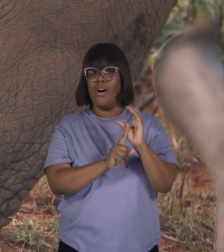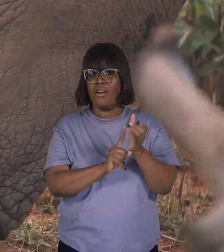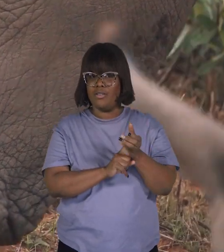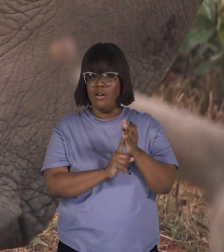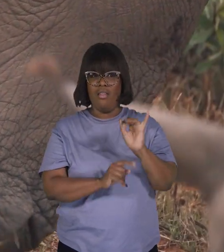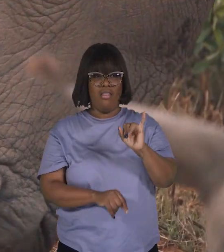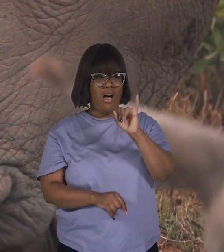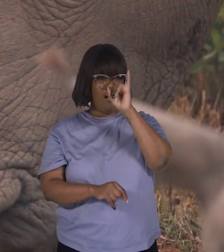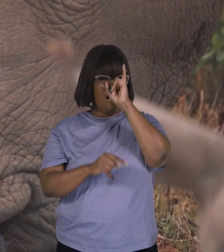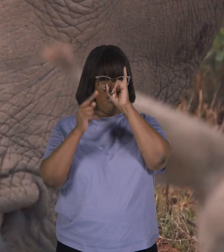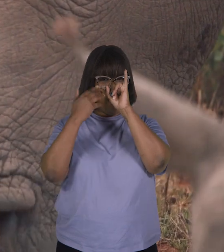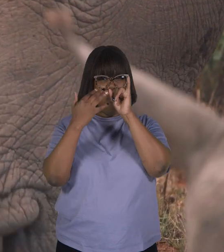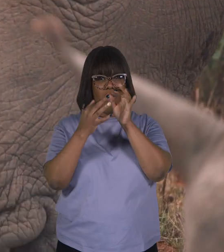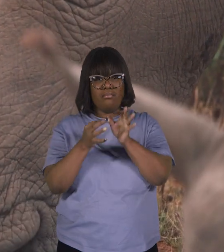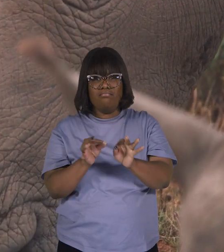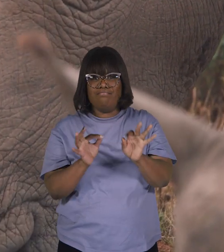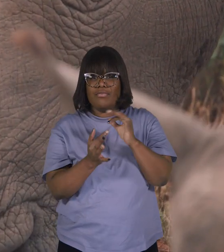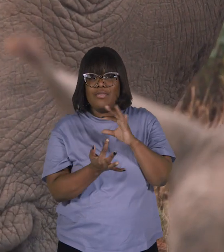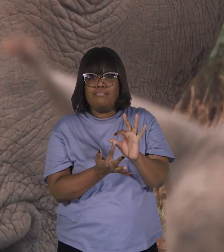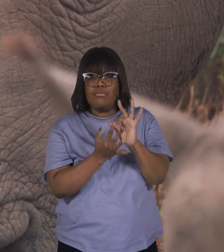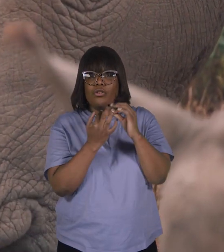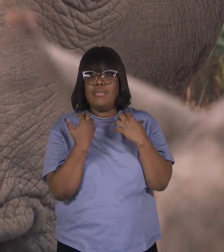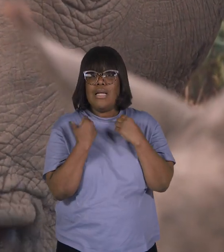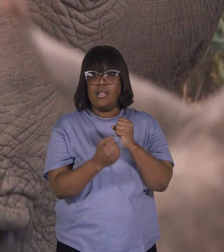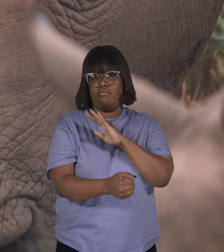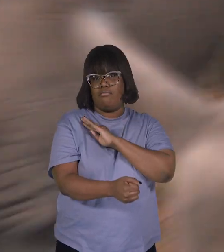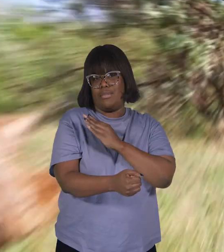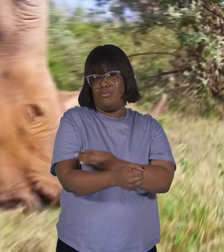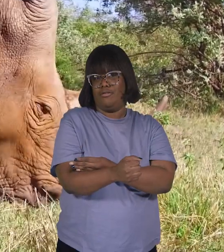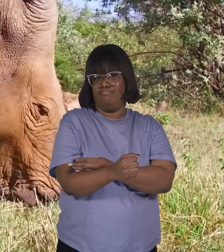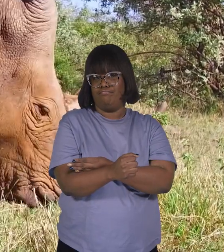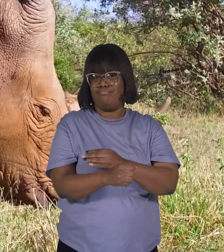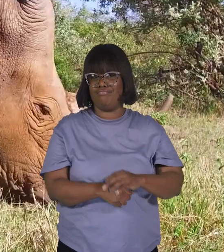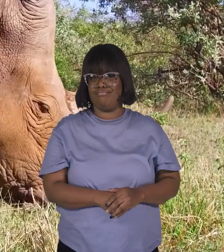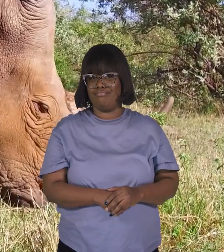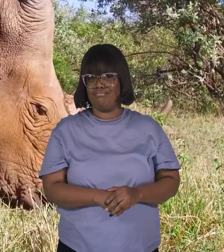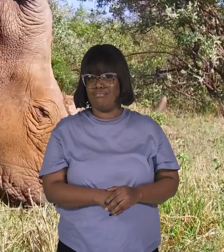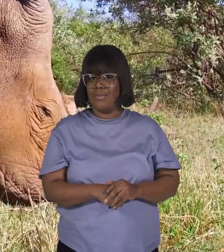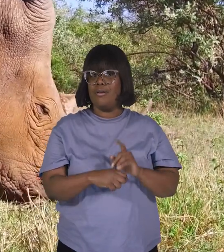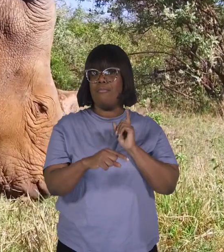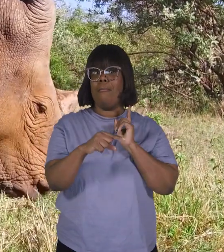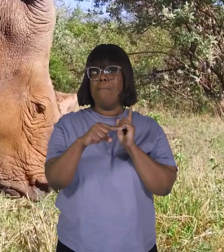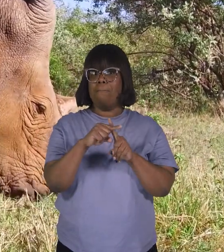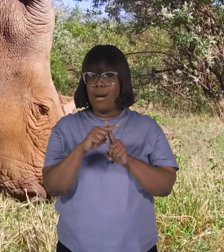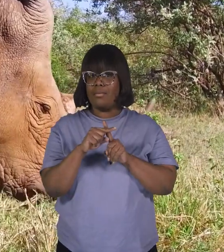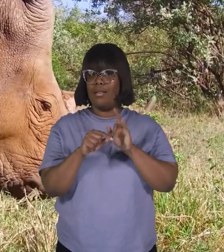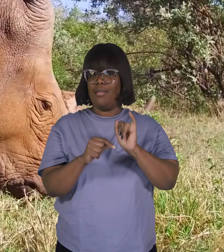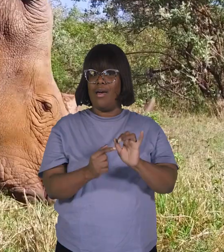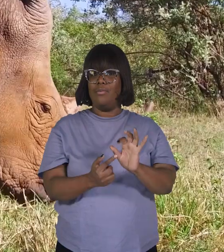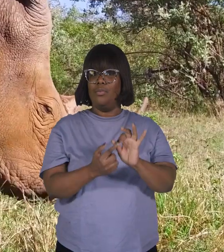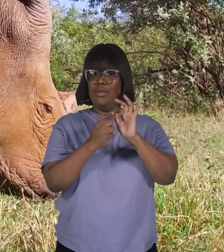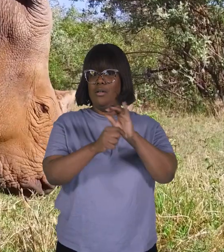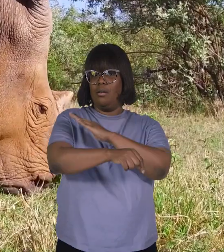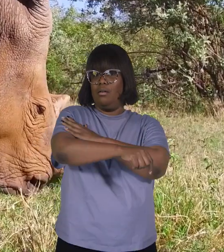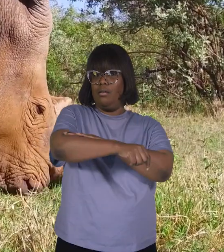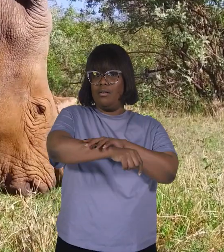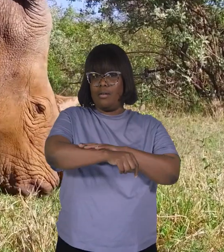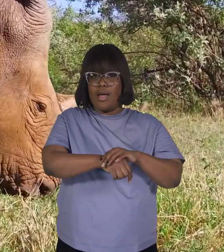horns are believed to have special healing powers. In addition to their unique skin and horns, rhinoceroses have